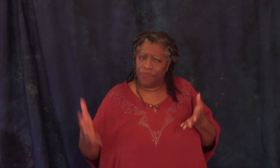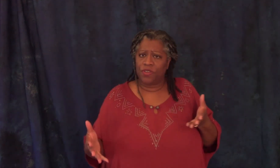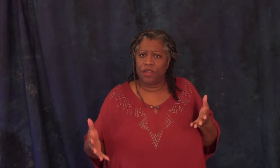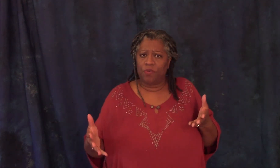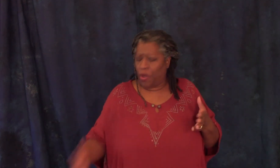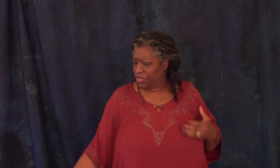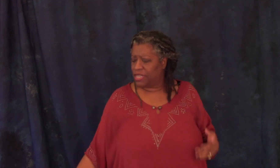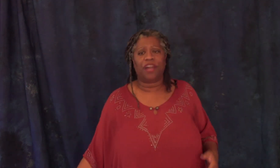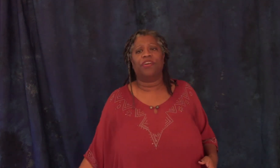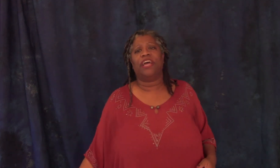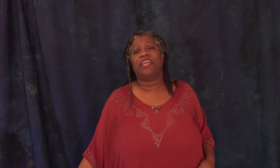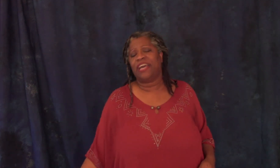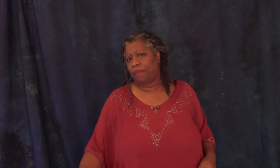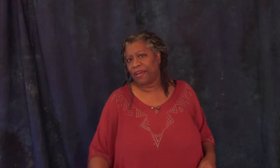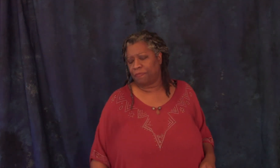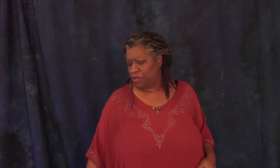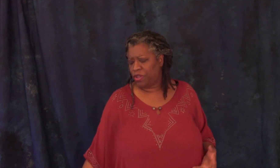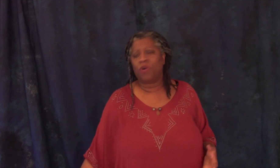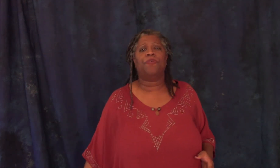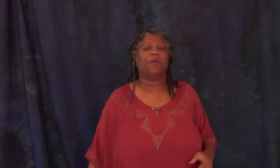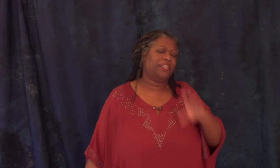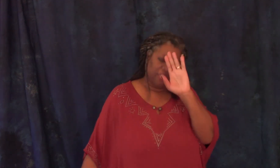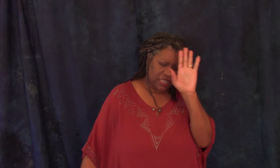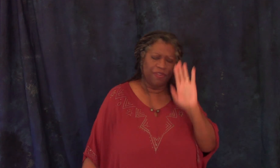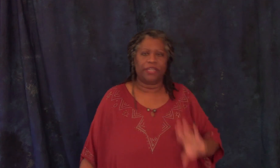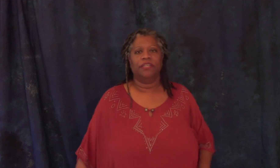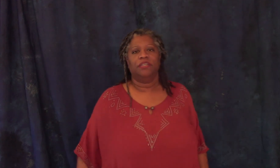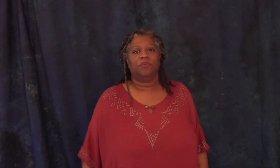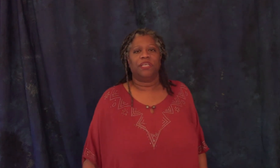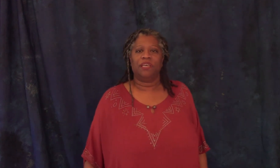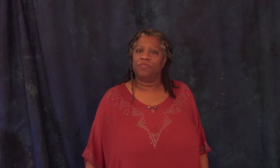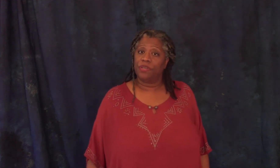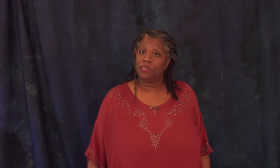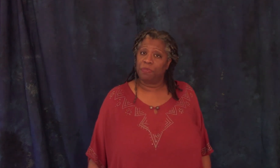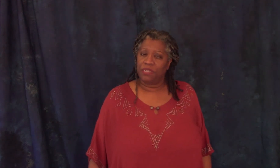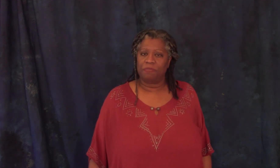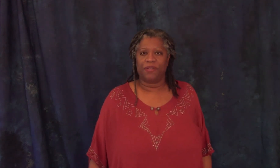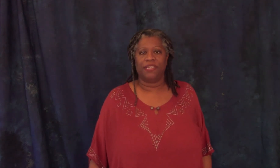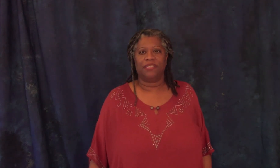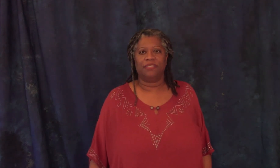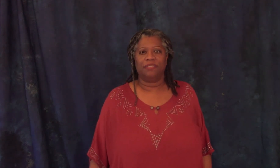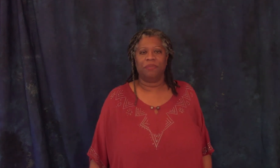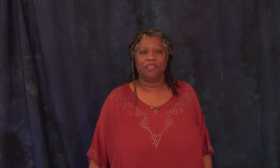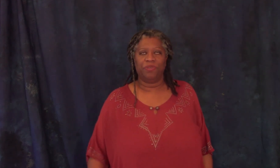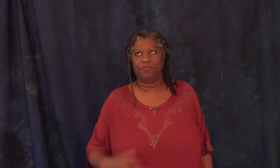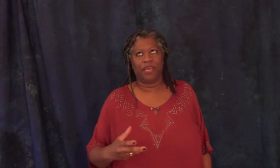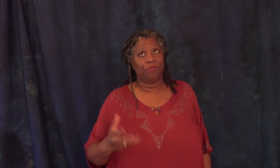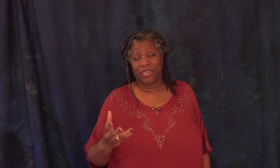the road into the gutter and then they got back up so there's only one footprint it's it's fine well the king was very suspicious about this i mean he was vain and ridiculous